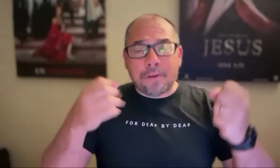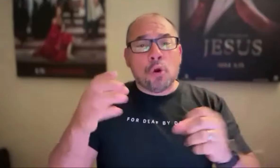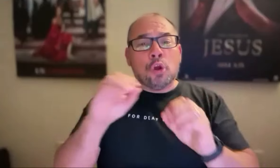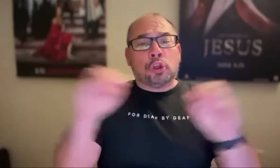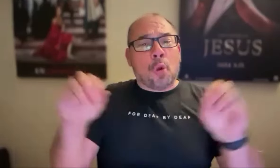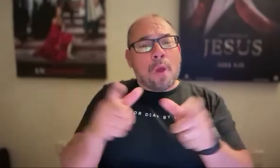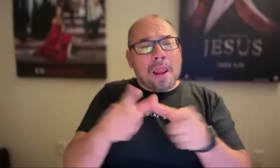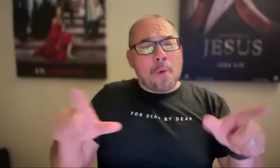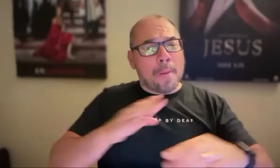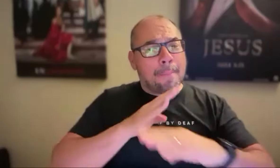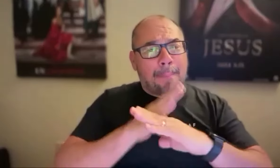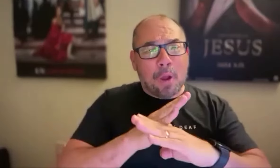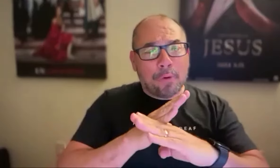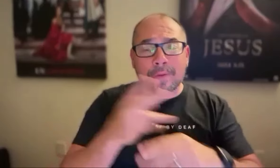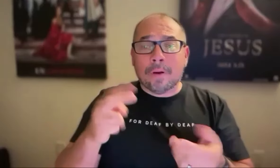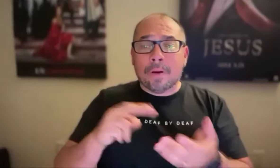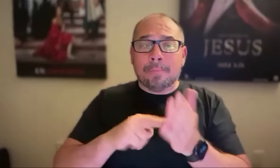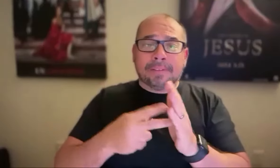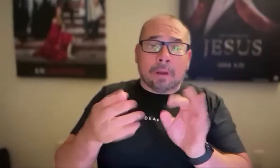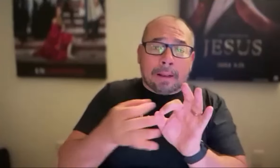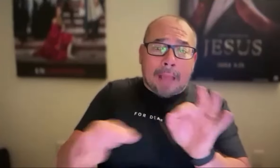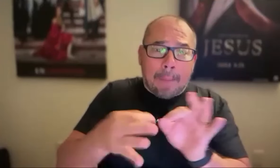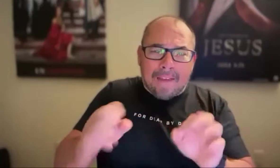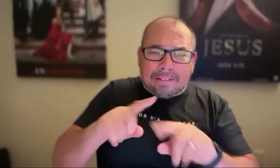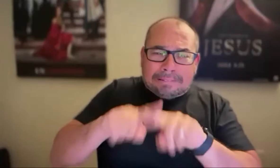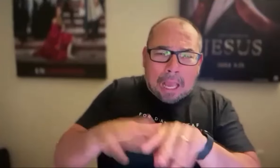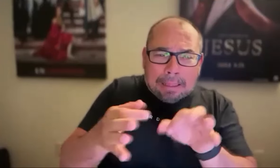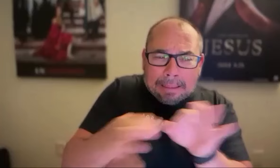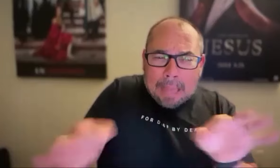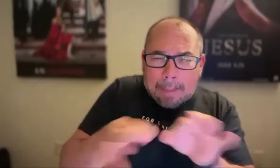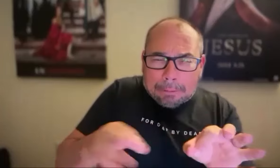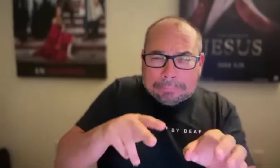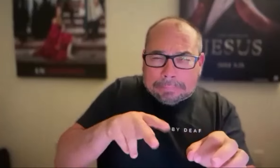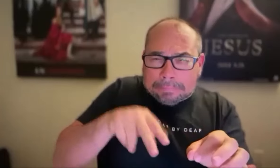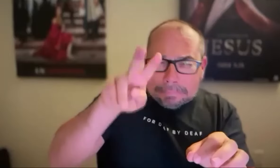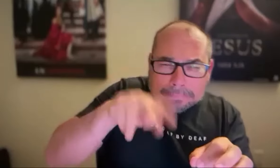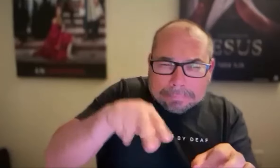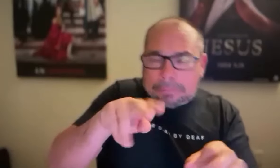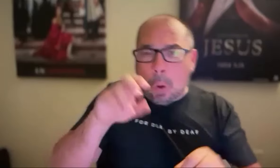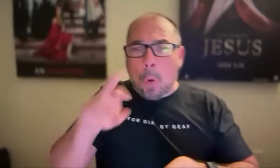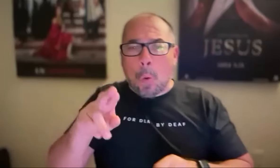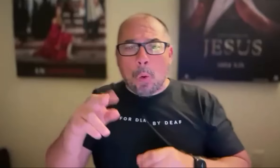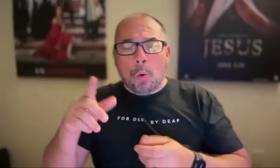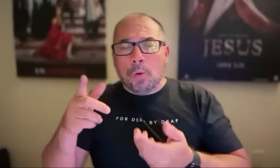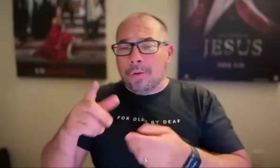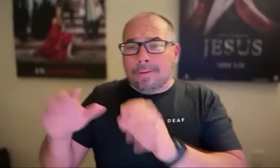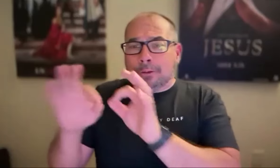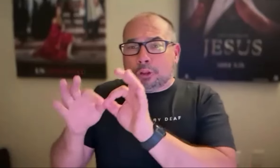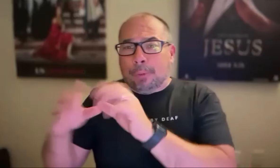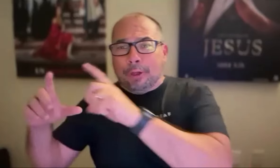Our cast was deaf. There's no barriers in this movie. They don't have to depend on captions by looking at what's happening on the screen and then